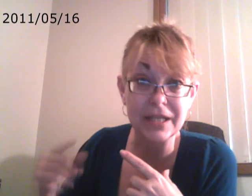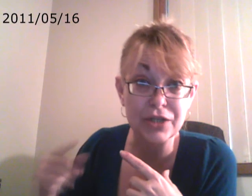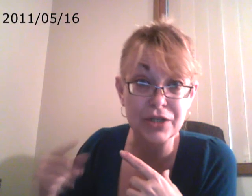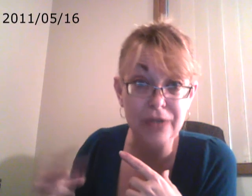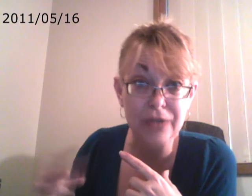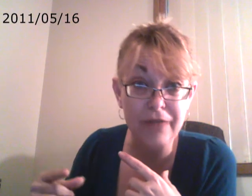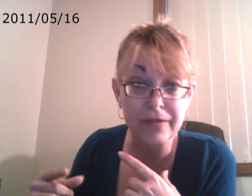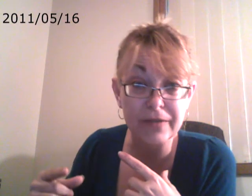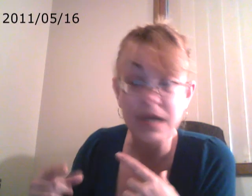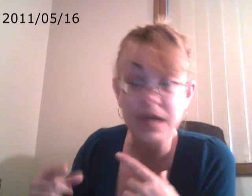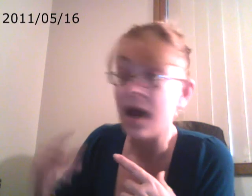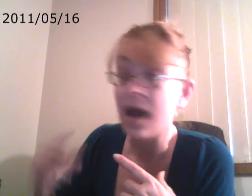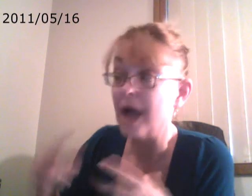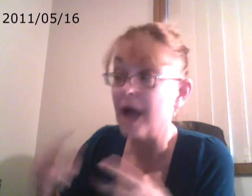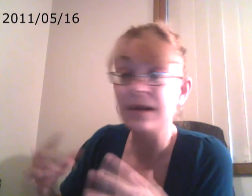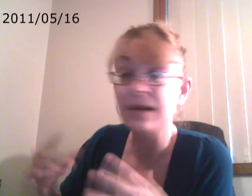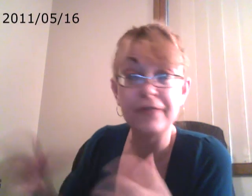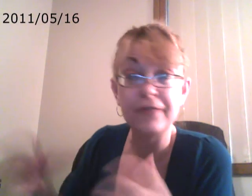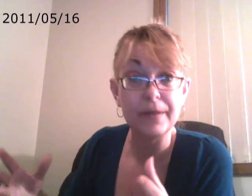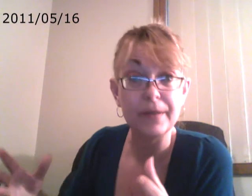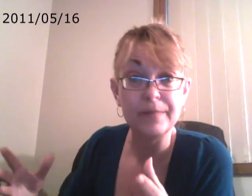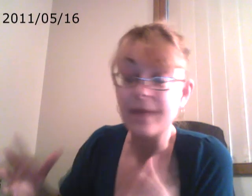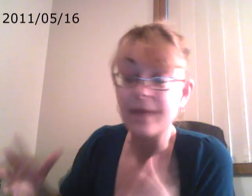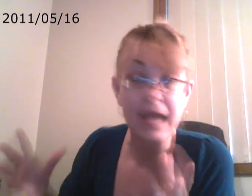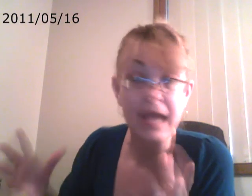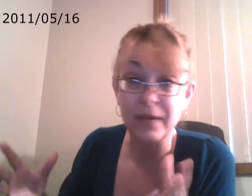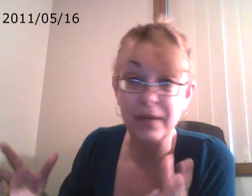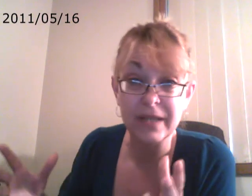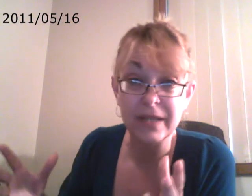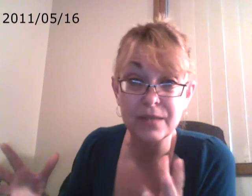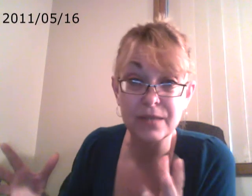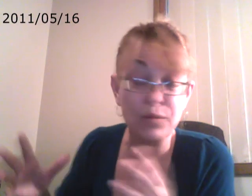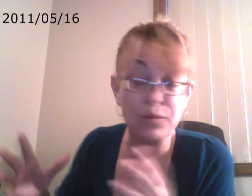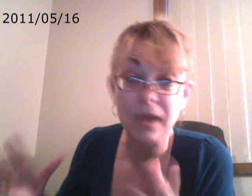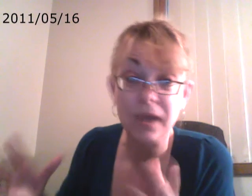love. I love him anyways, regardless.